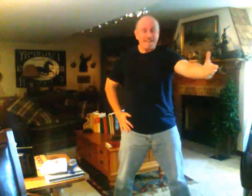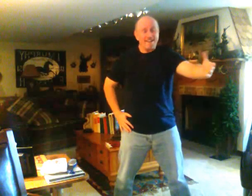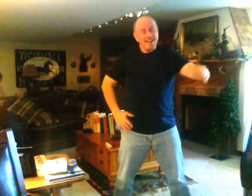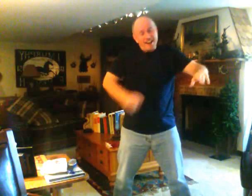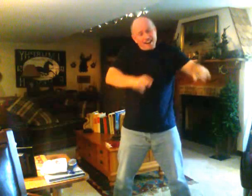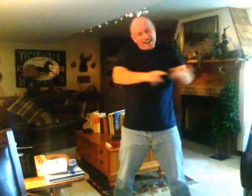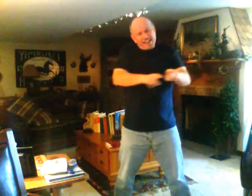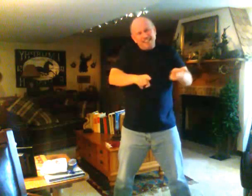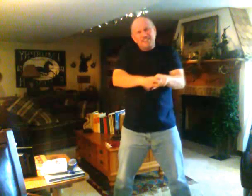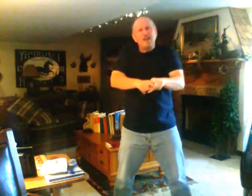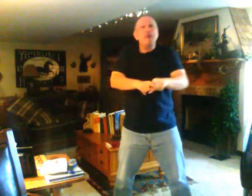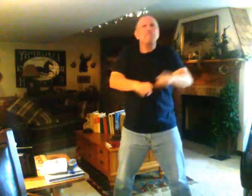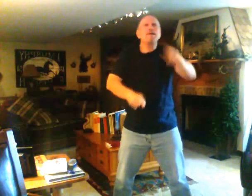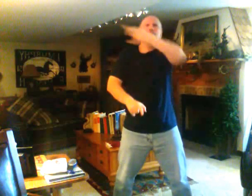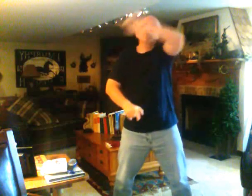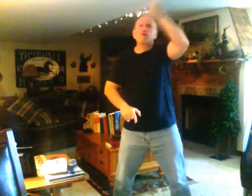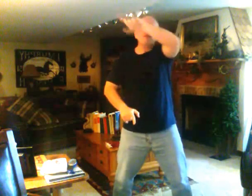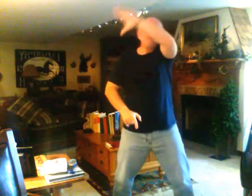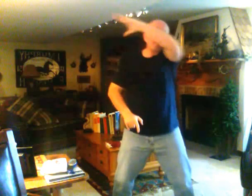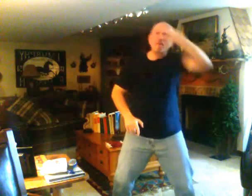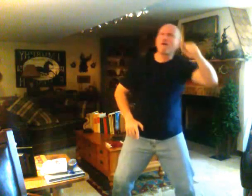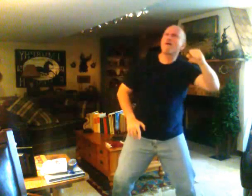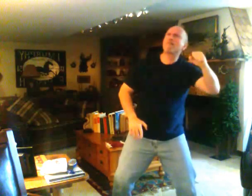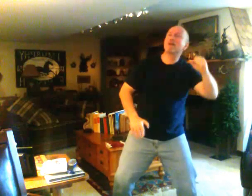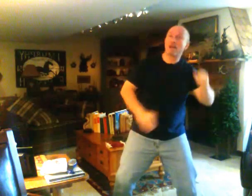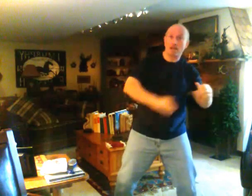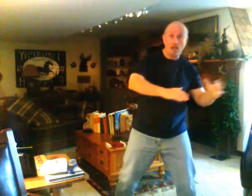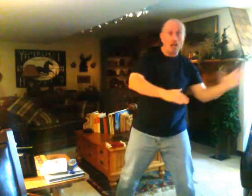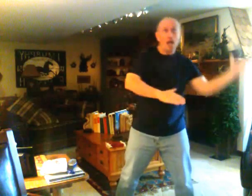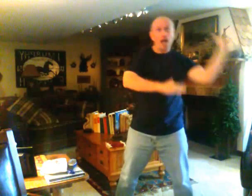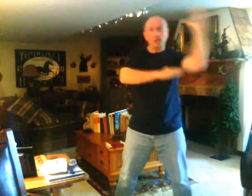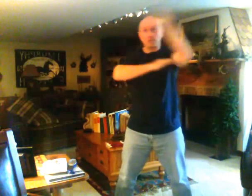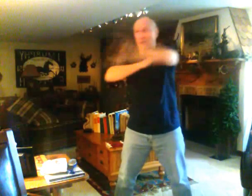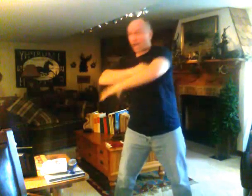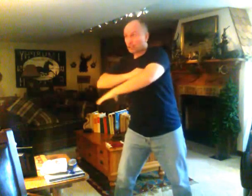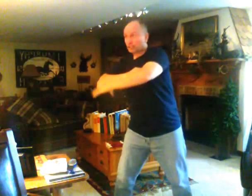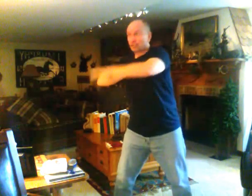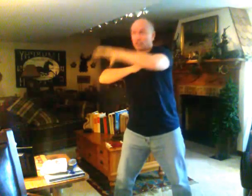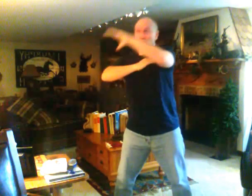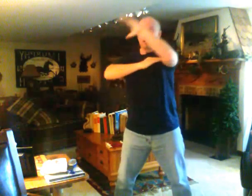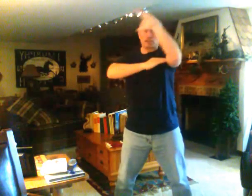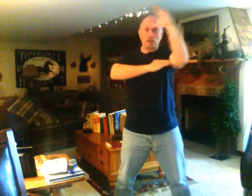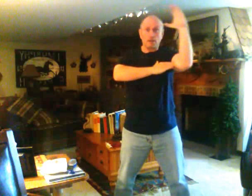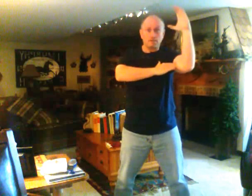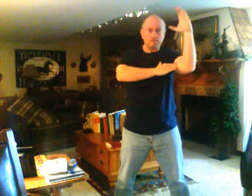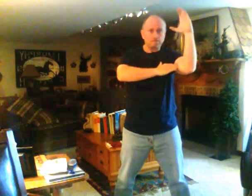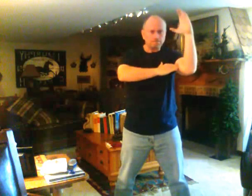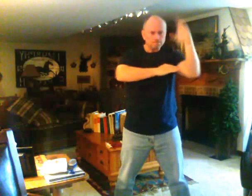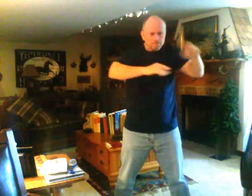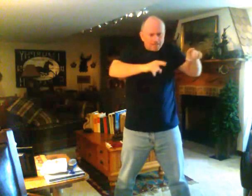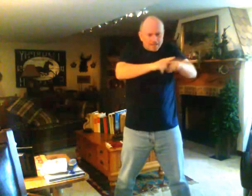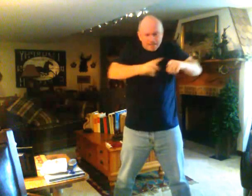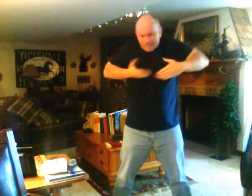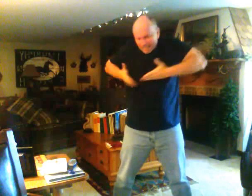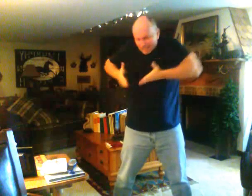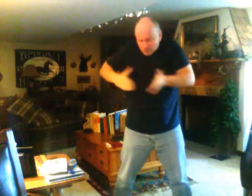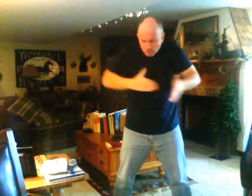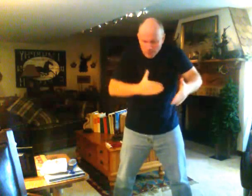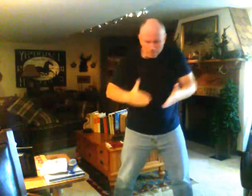Like a comet pulled from orbit, as it passes the sun. Like a stream